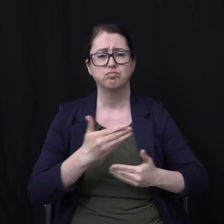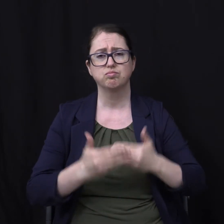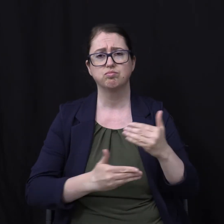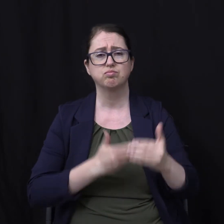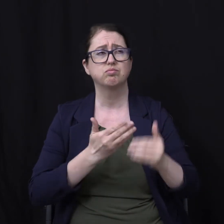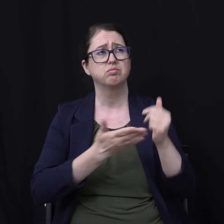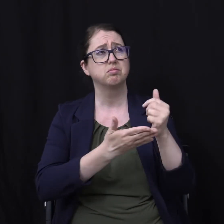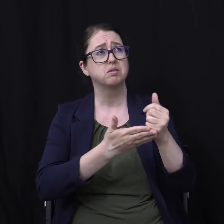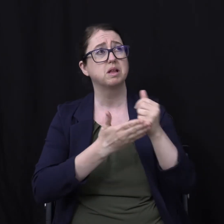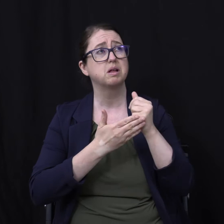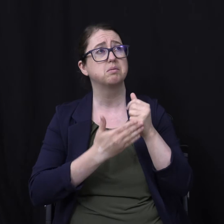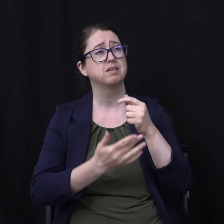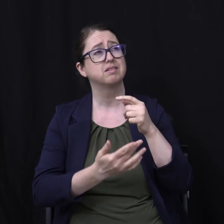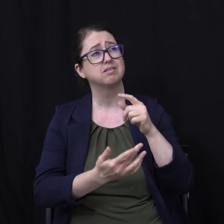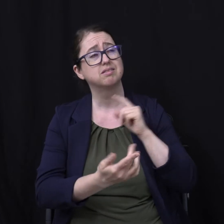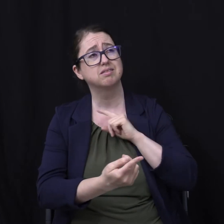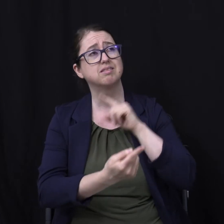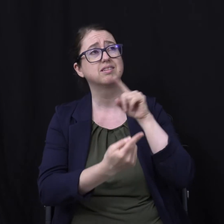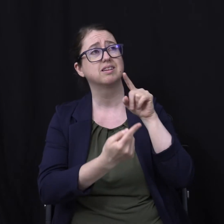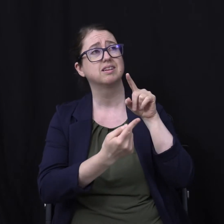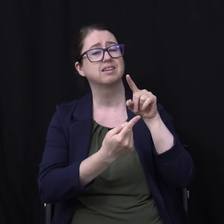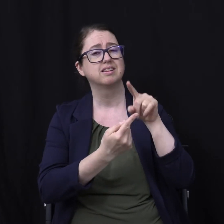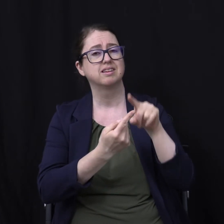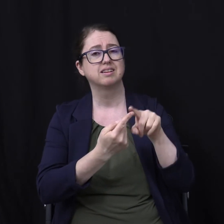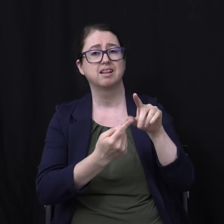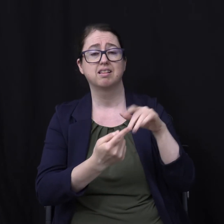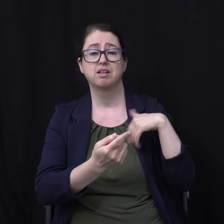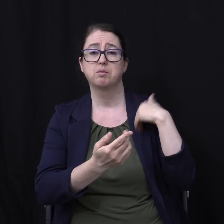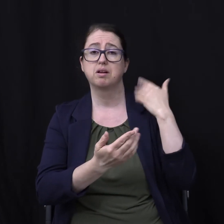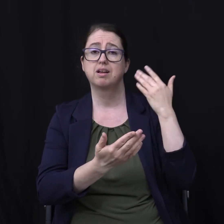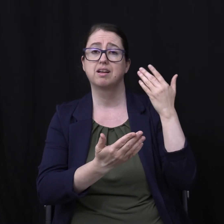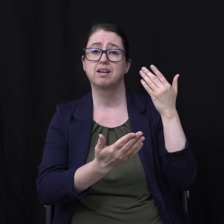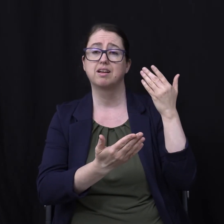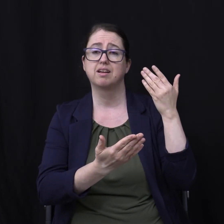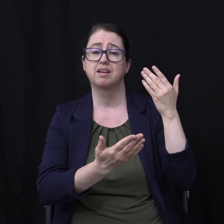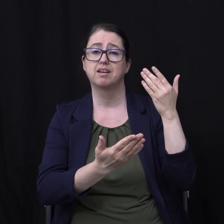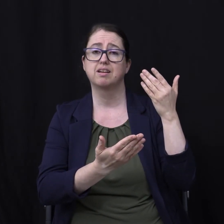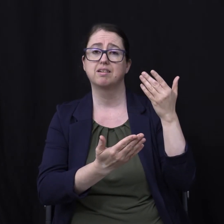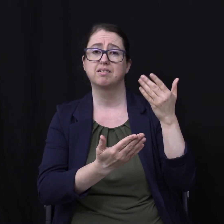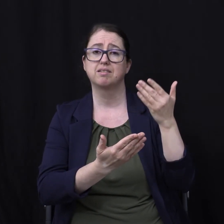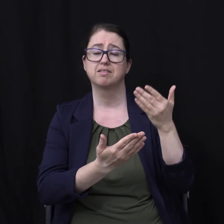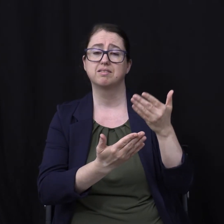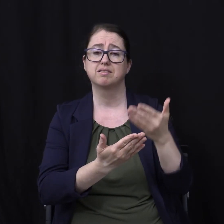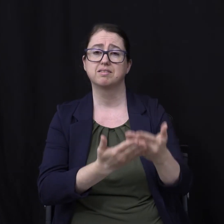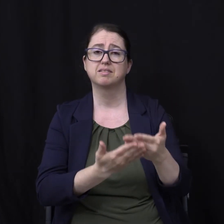Till I reach the promised